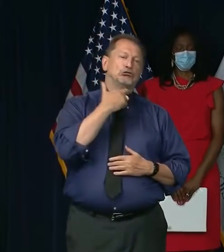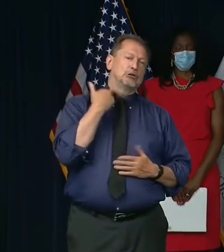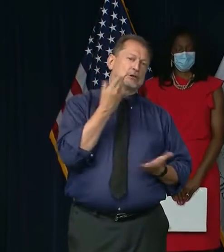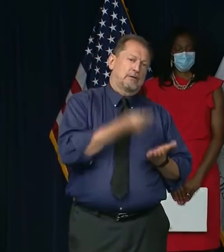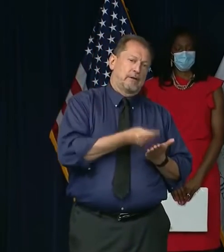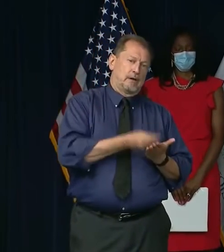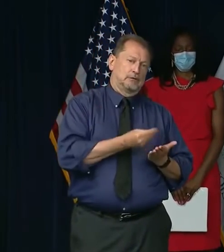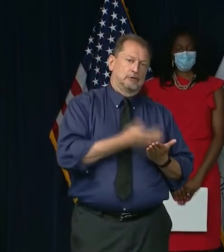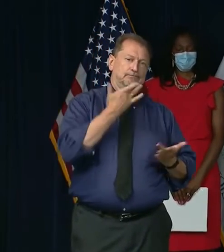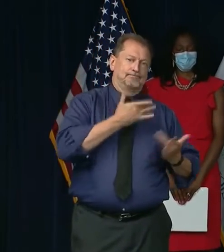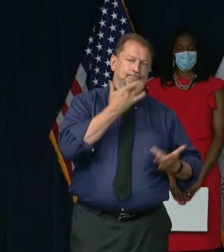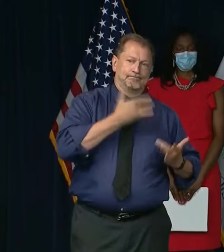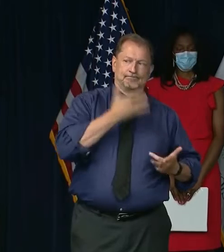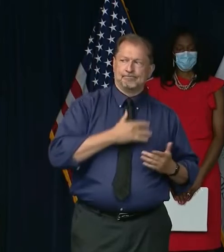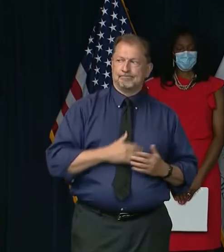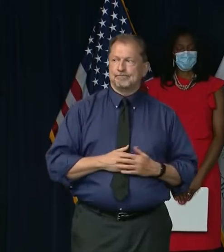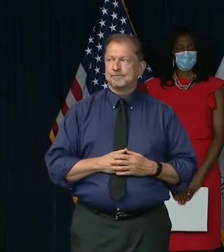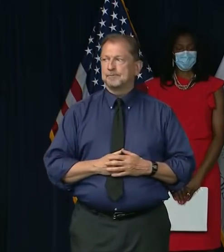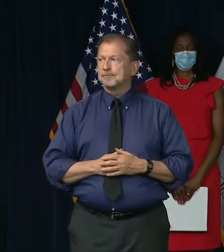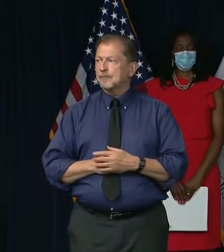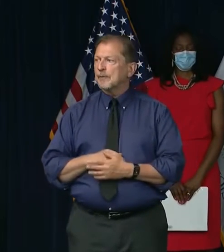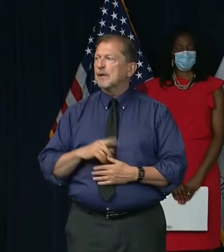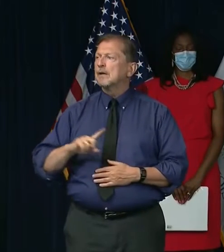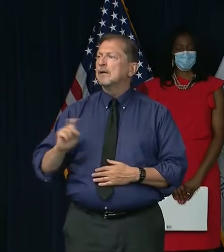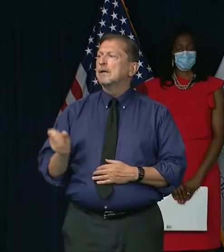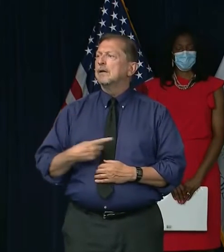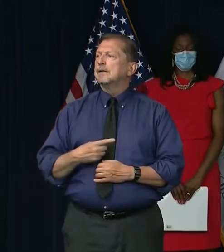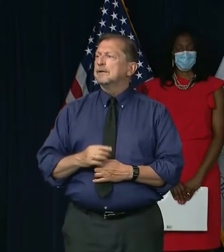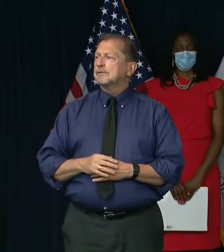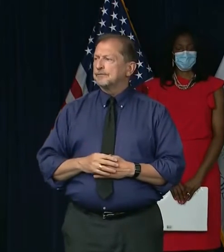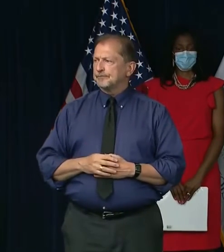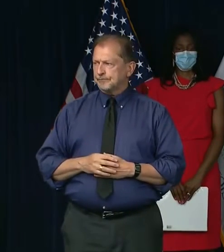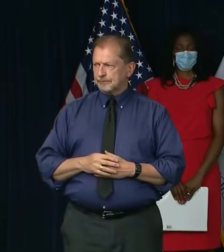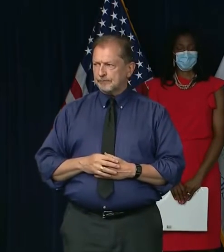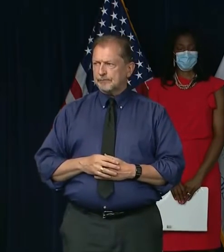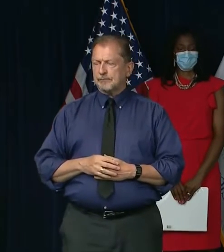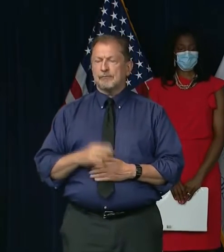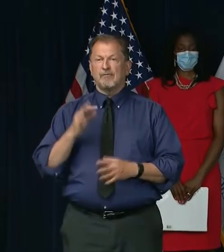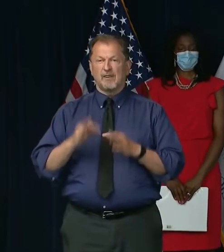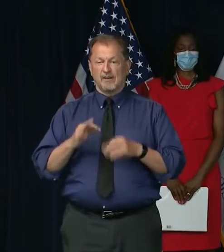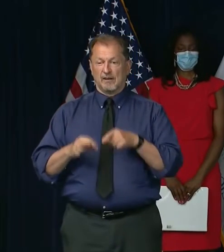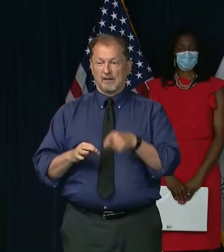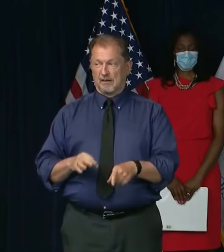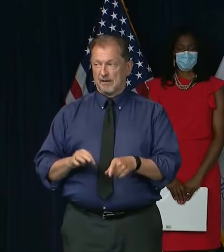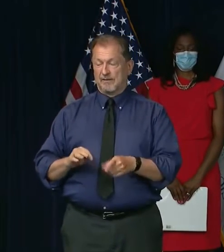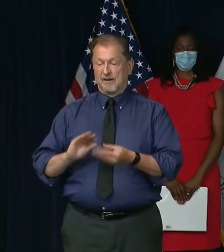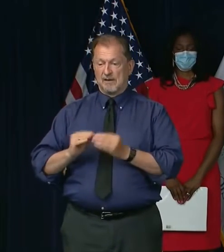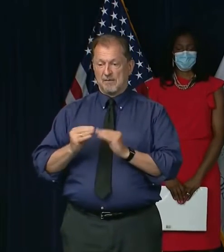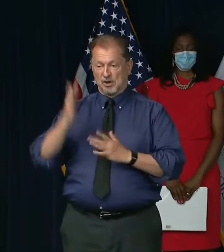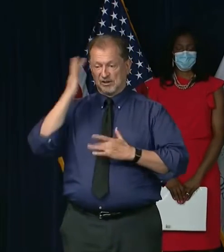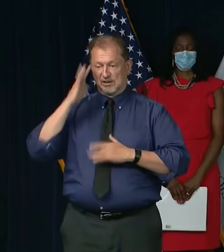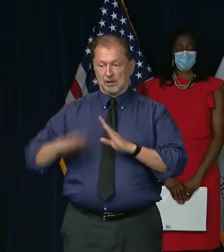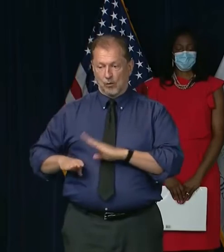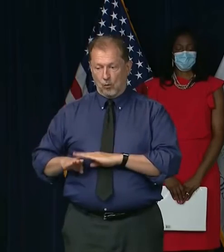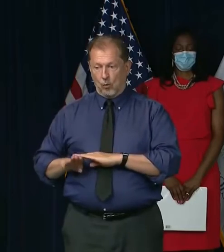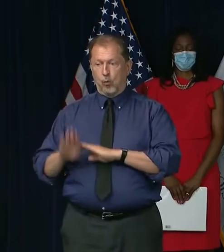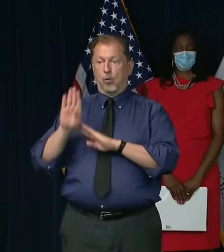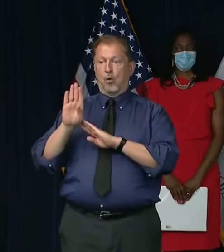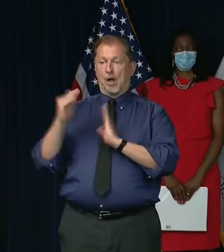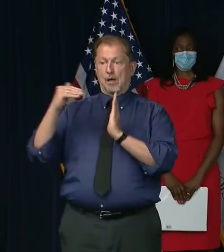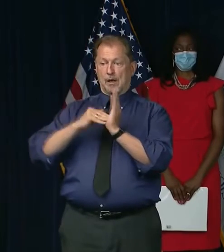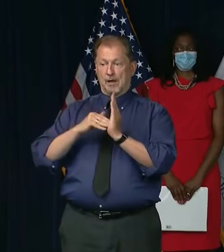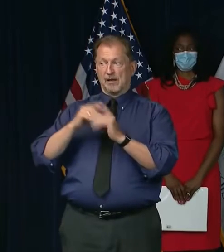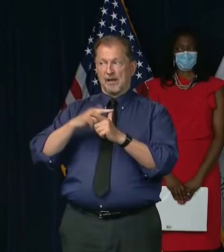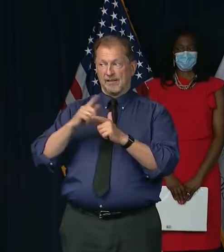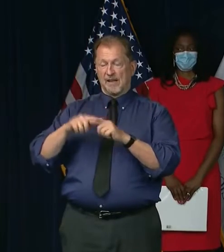virus. This is from Jamie Monks from the Tribune. You've said if Illinois sees a backslide in coronavirus data, moving backwards through phases is a possibility.